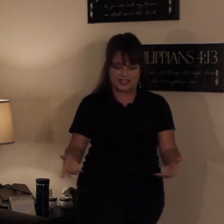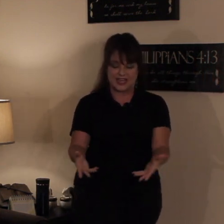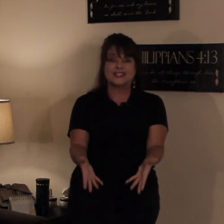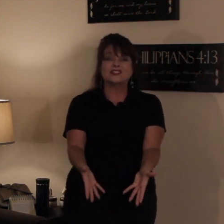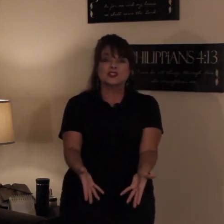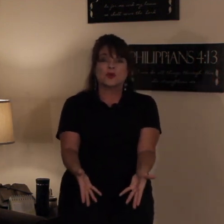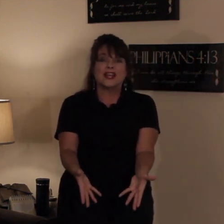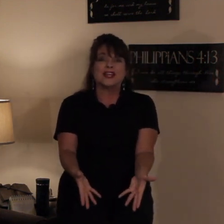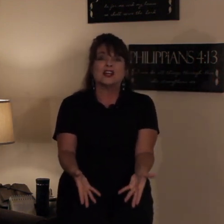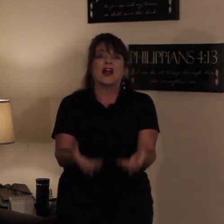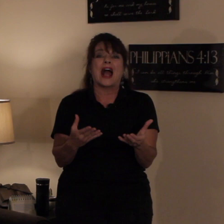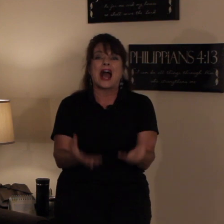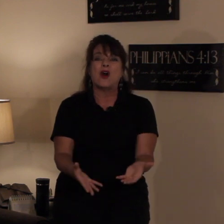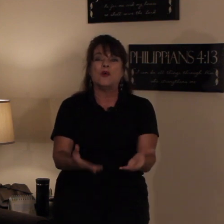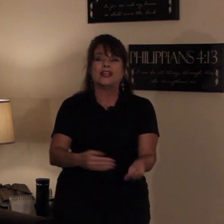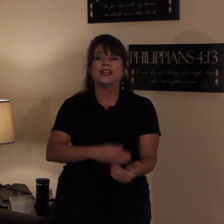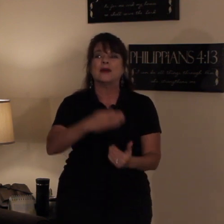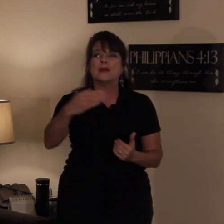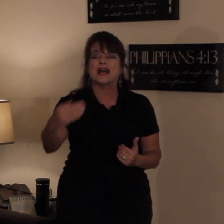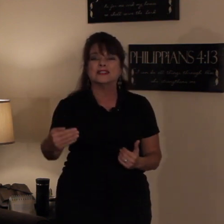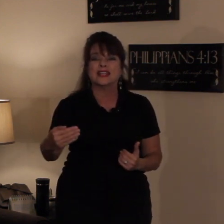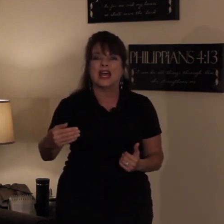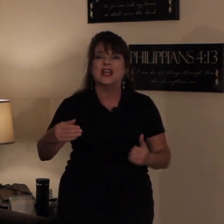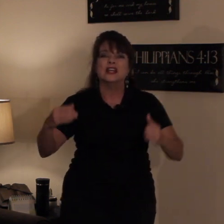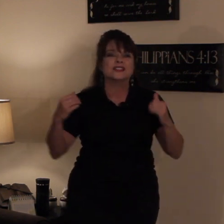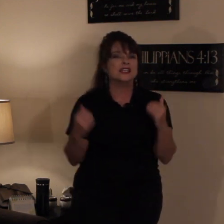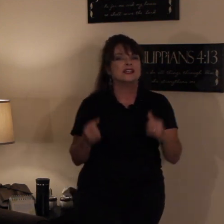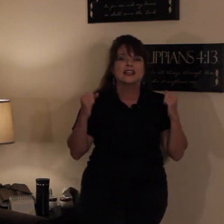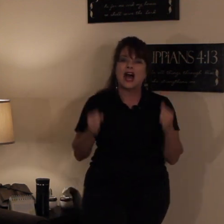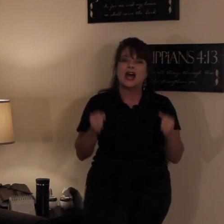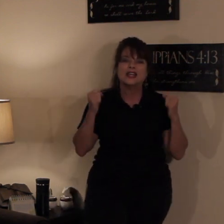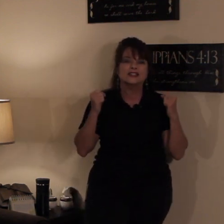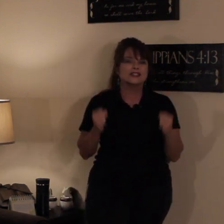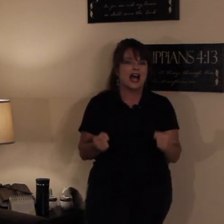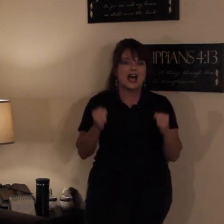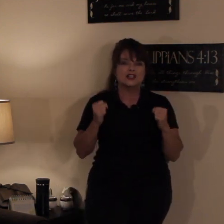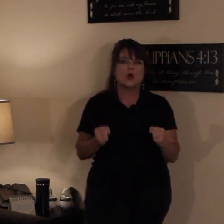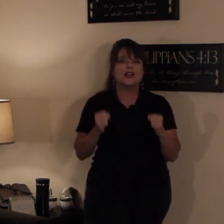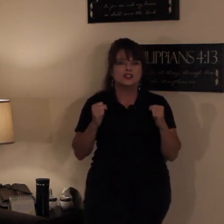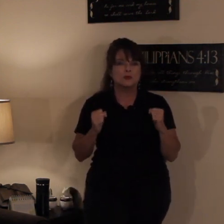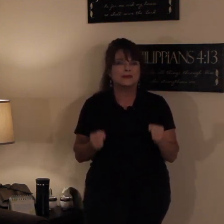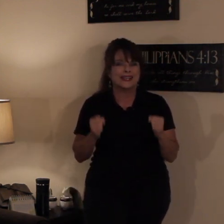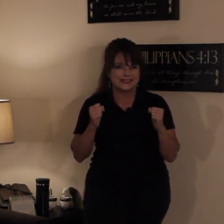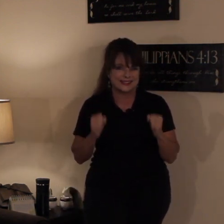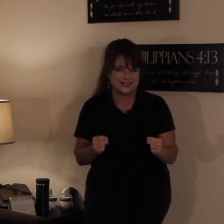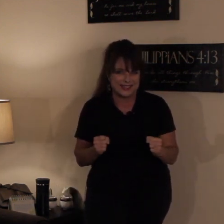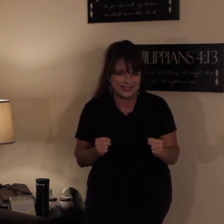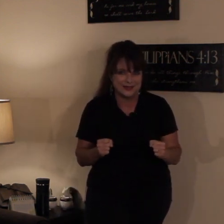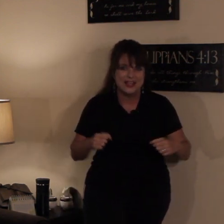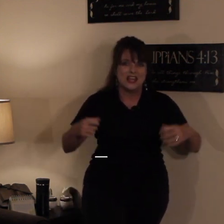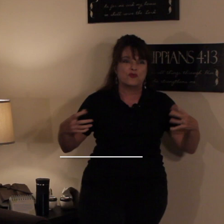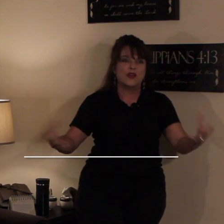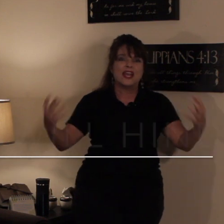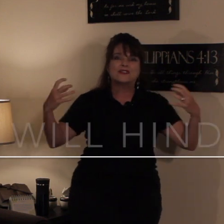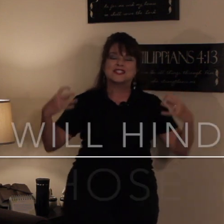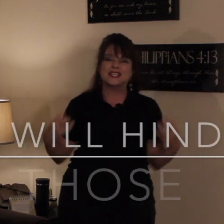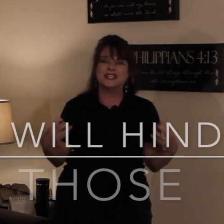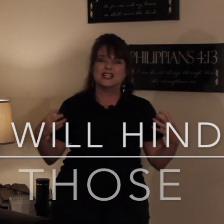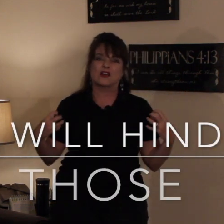say? He tells us right here how we can get past that. See, God is not going to bless sin. If we have sin in our